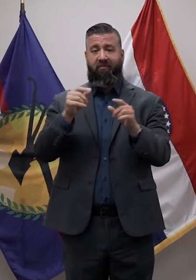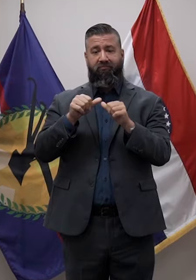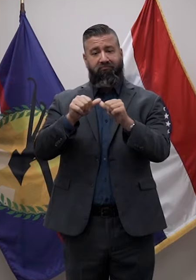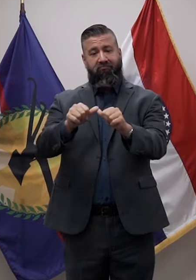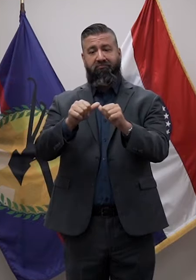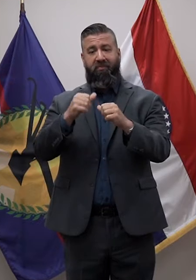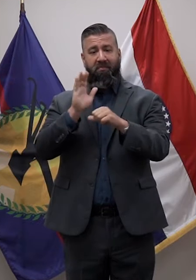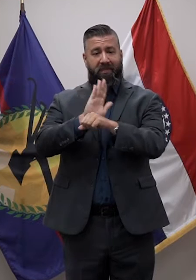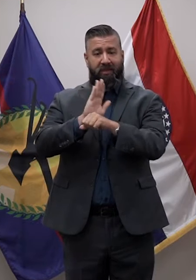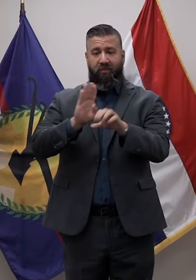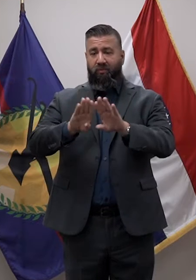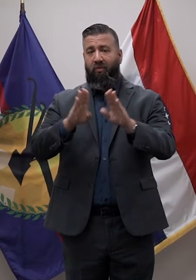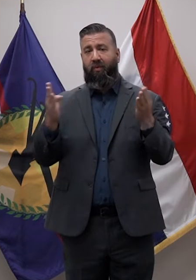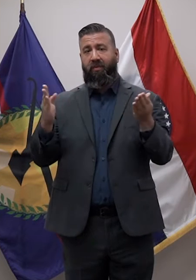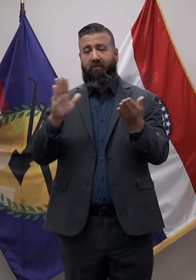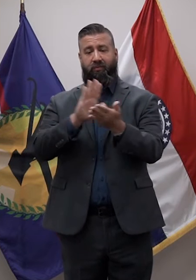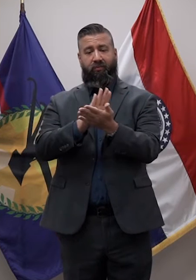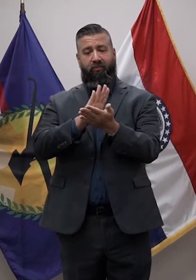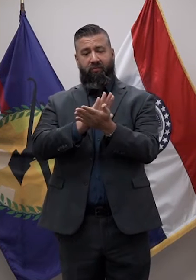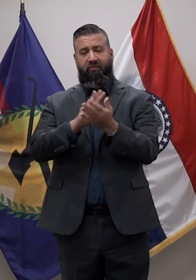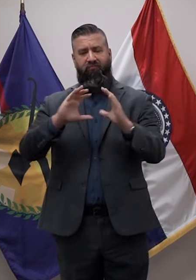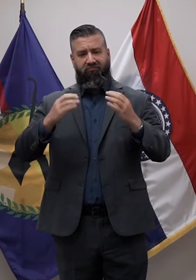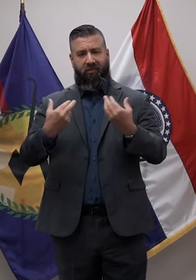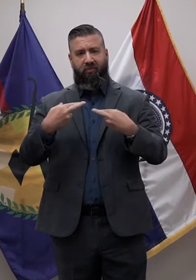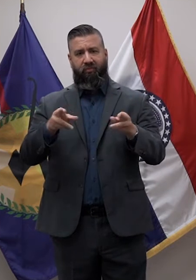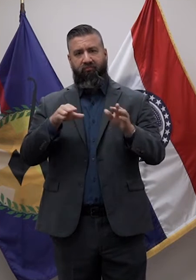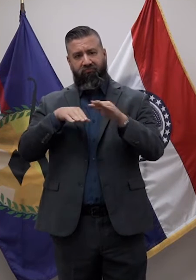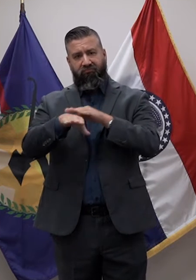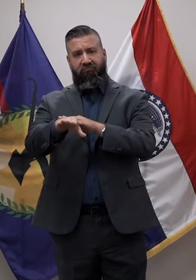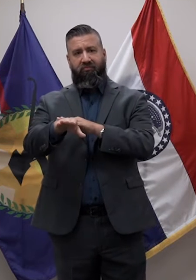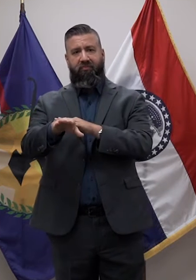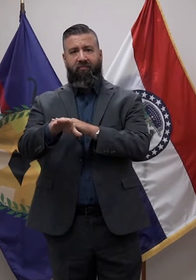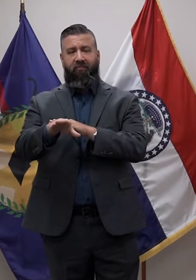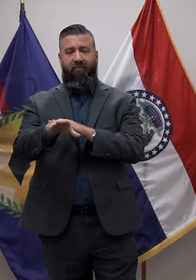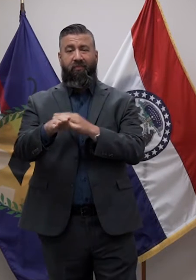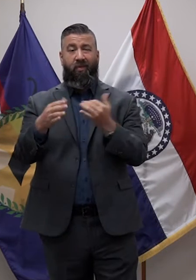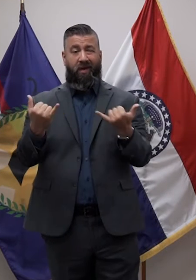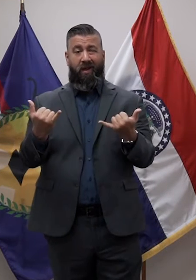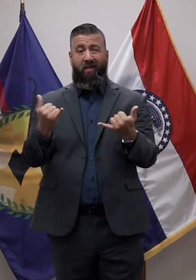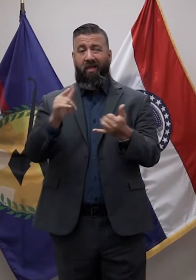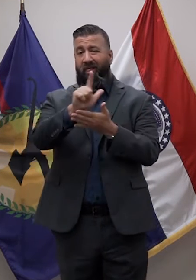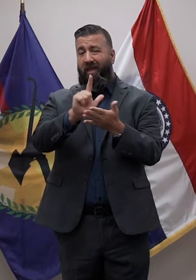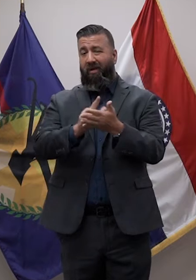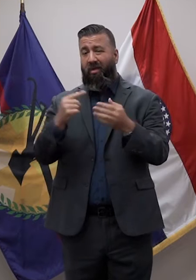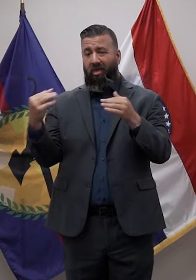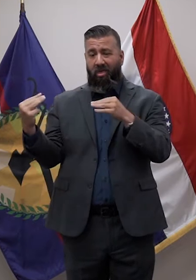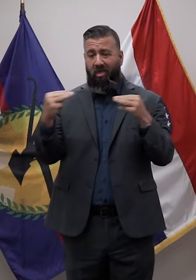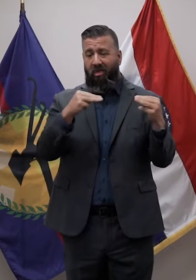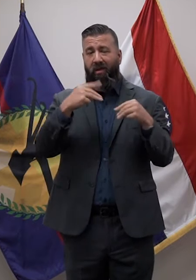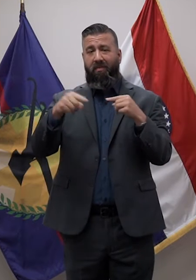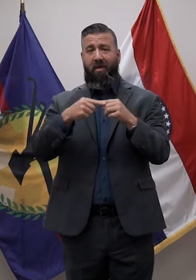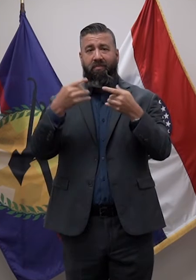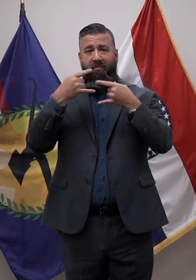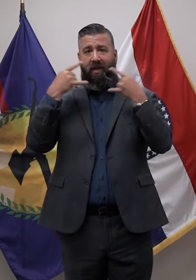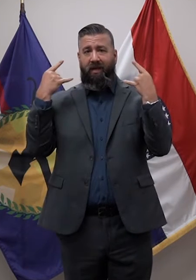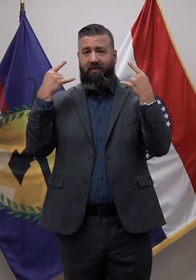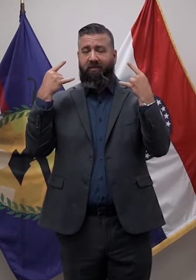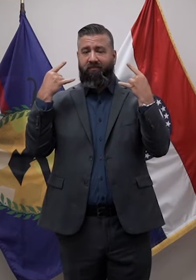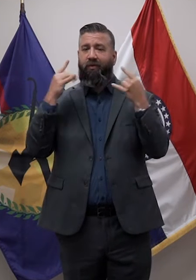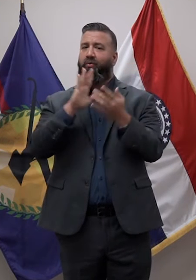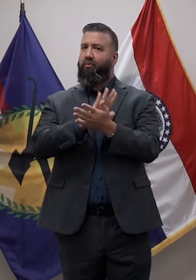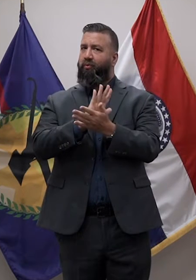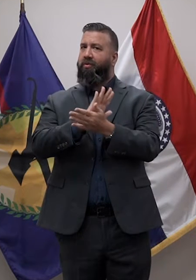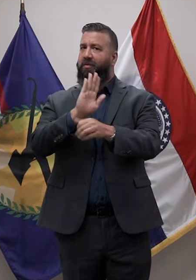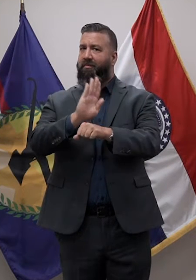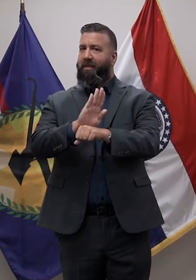children in classrooms. While legal battles continue on masks, the overwhelming compliance in our schools and businesses is paying